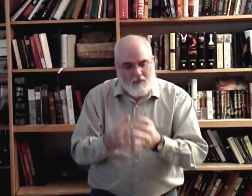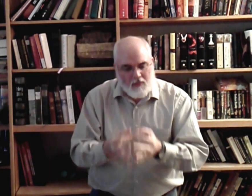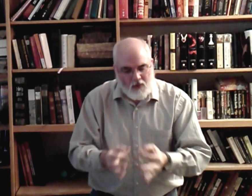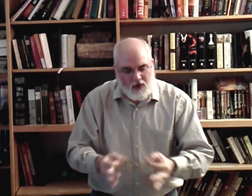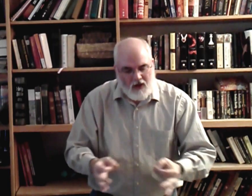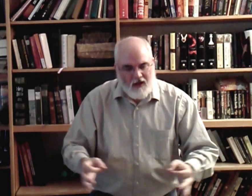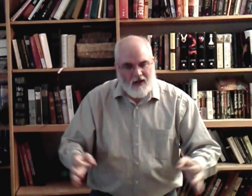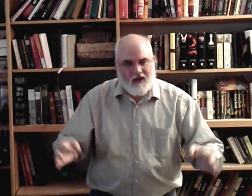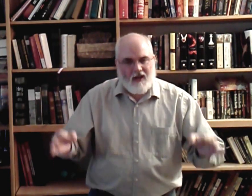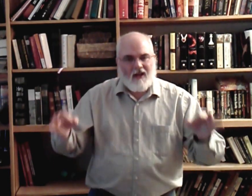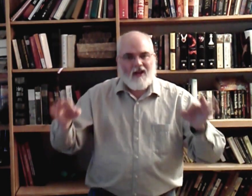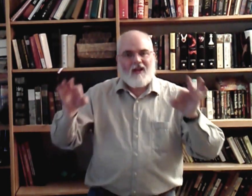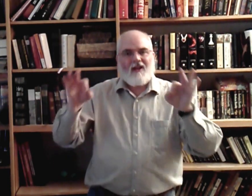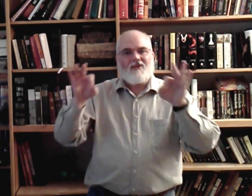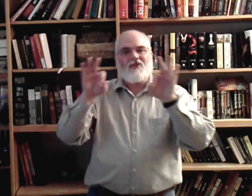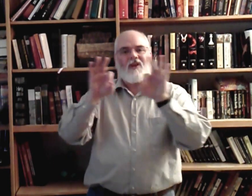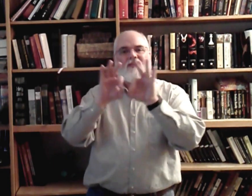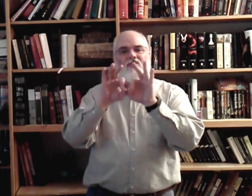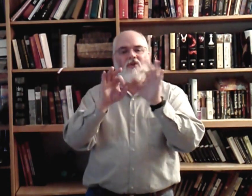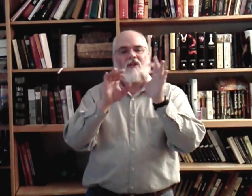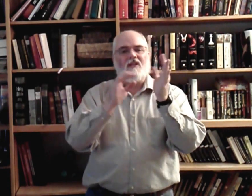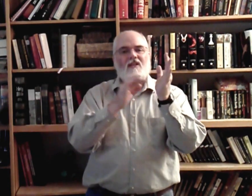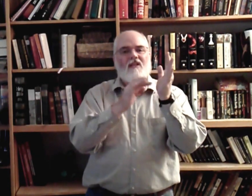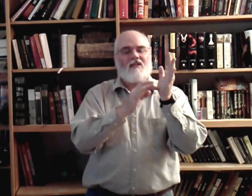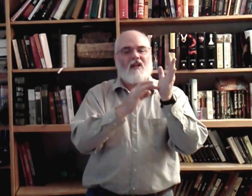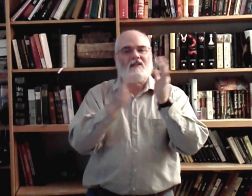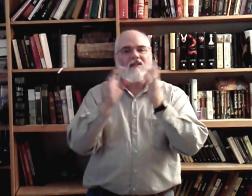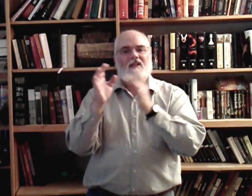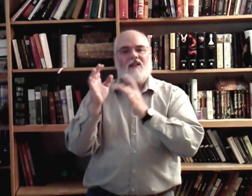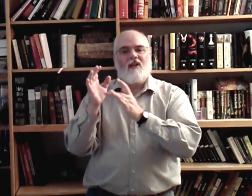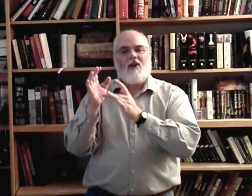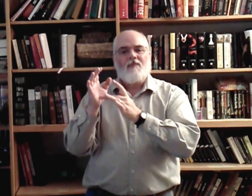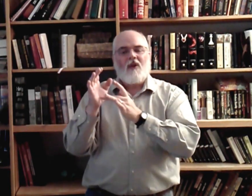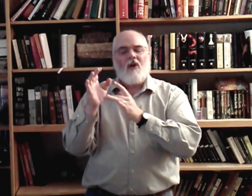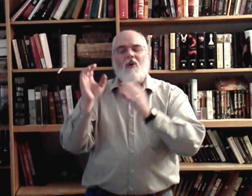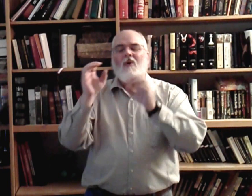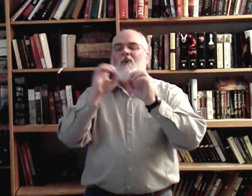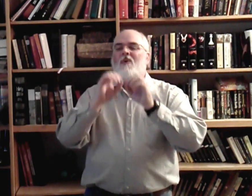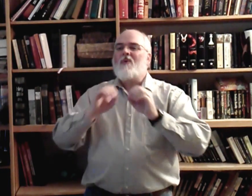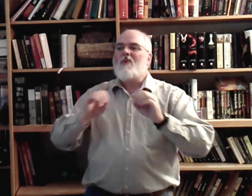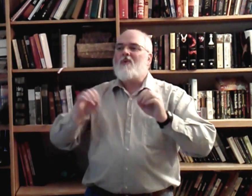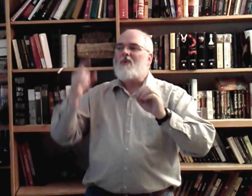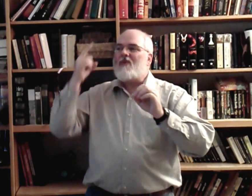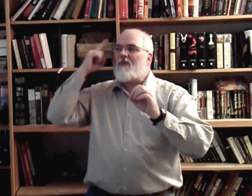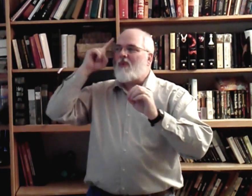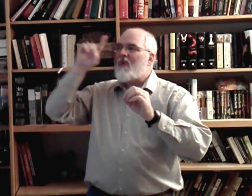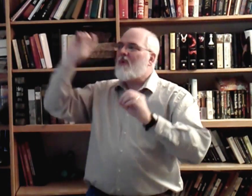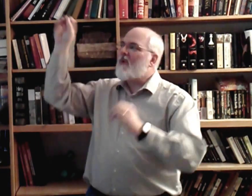precious Jesus. Oh, for